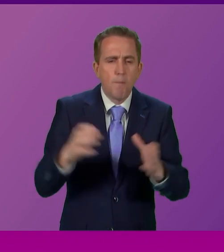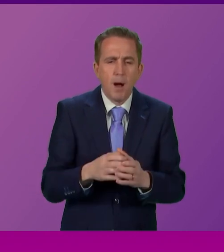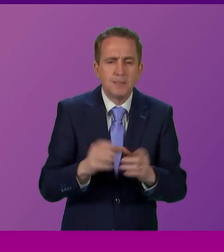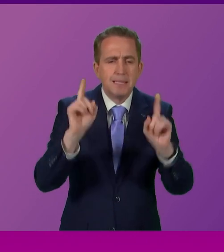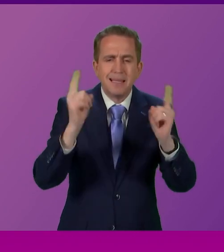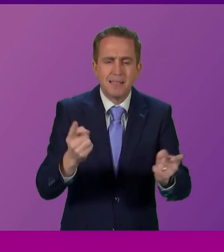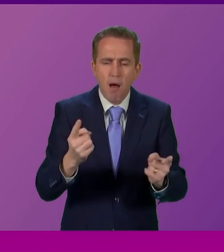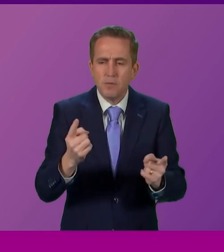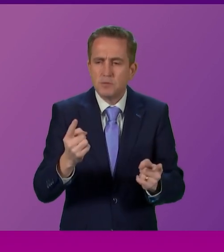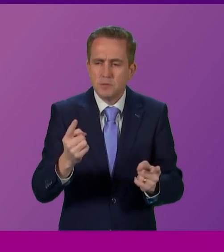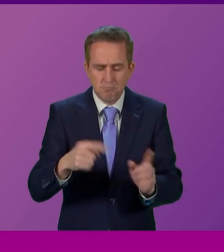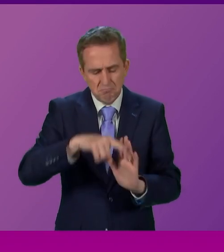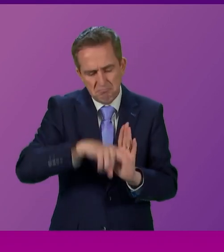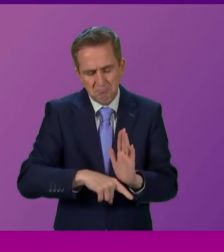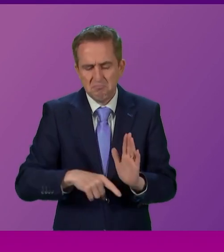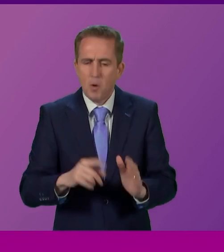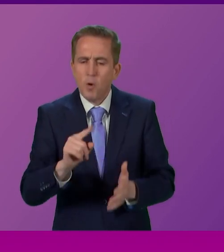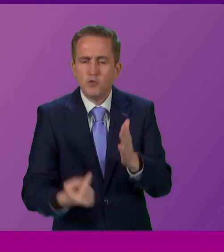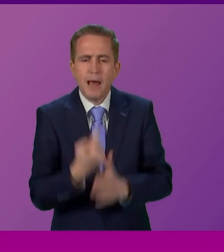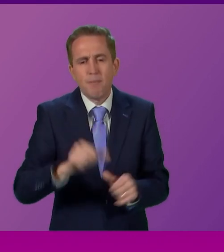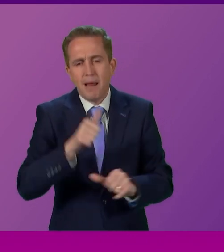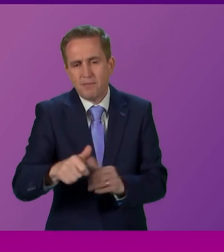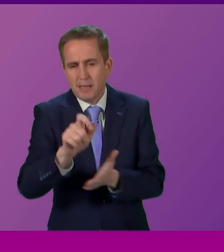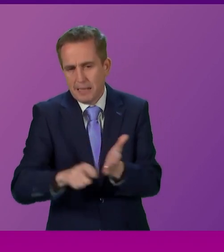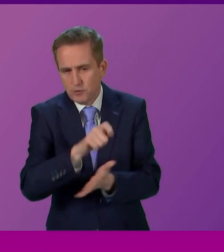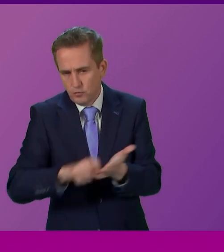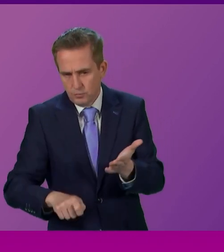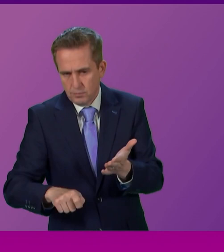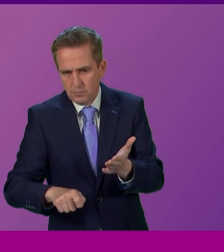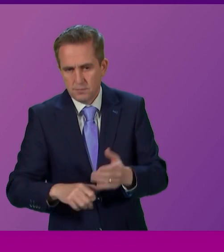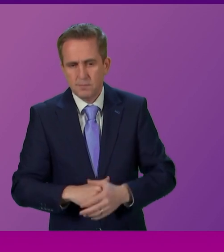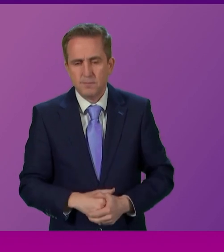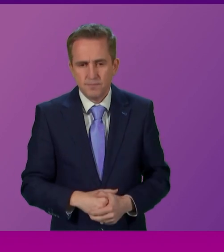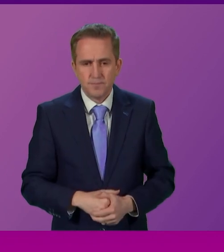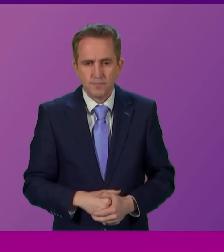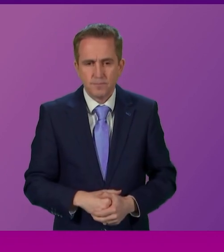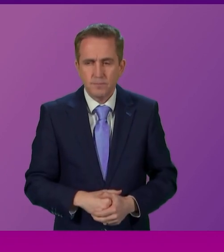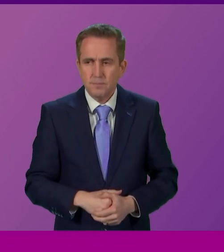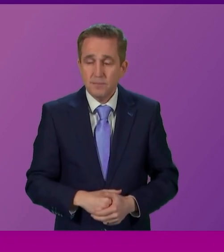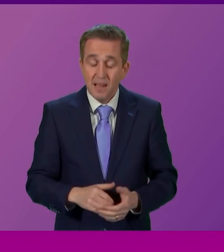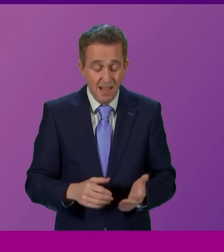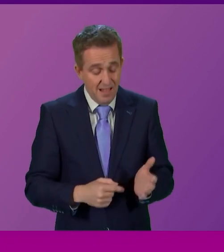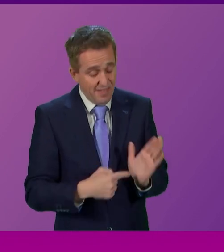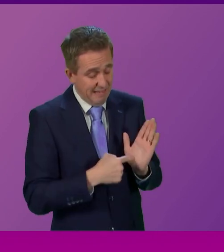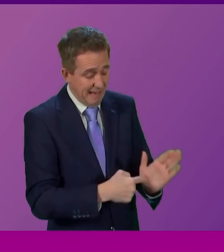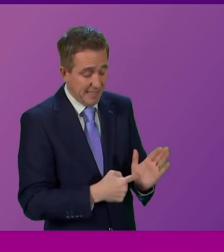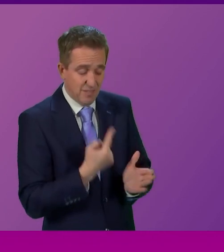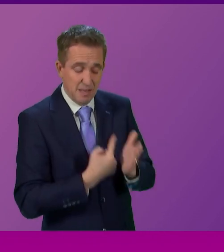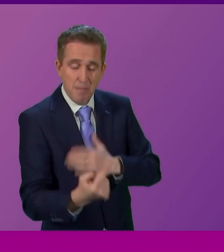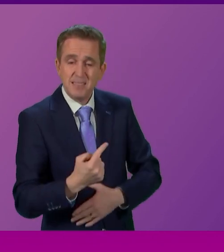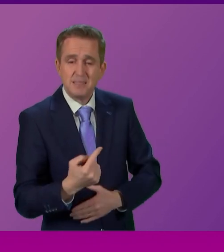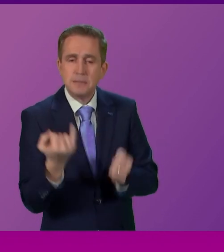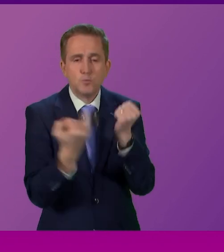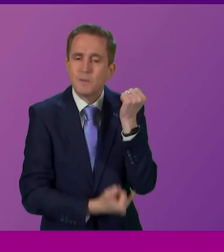the terms of an election. Presiding officer, the case for independence has never been strong.